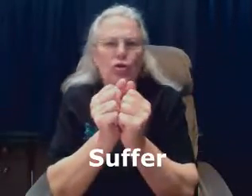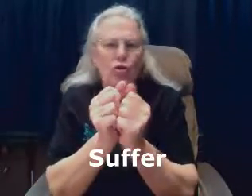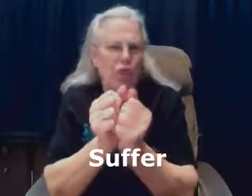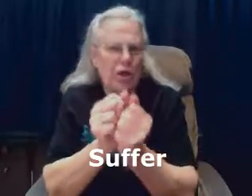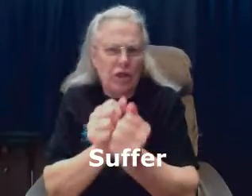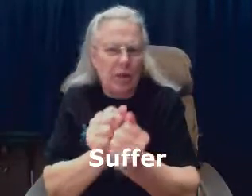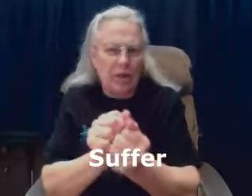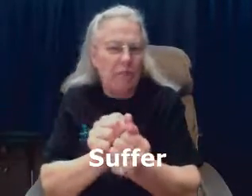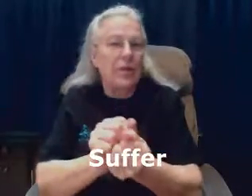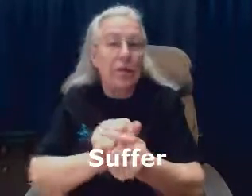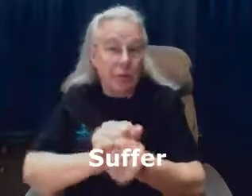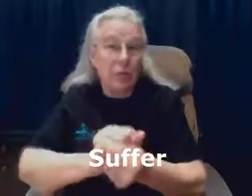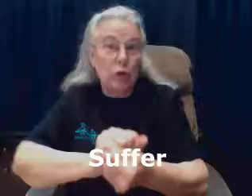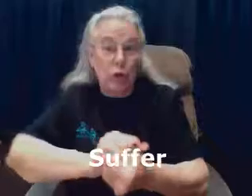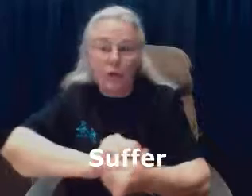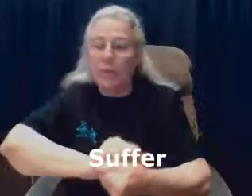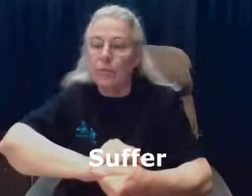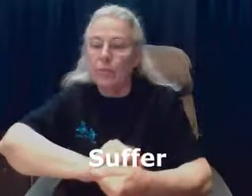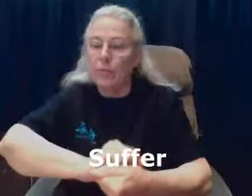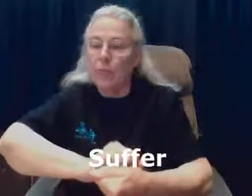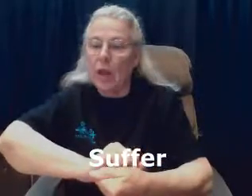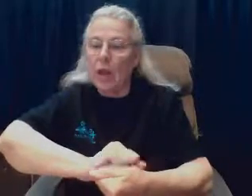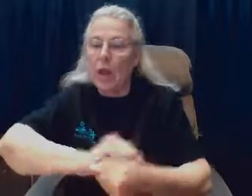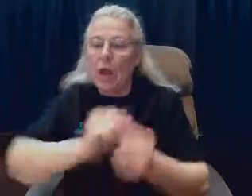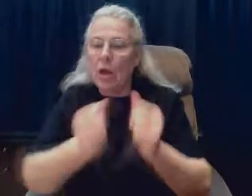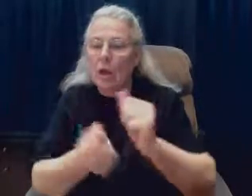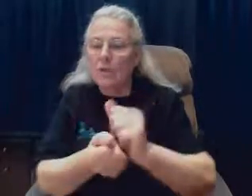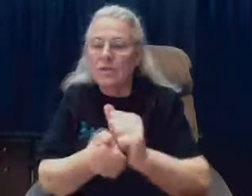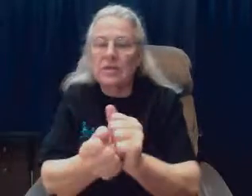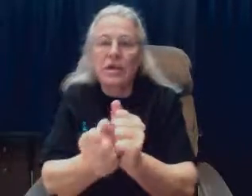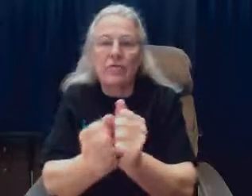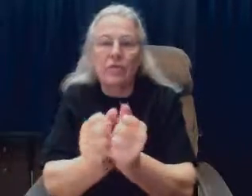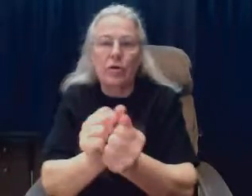crushing something in between them. Suffer,